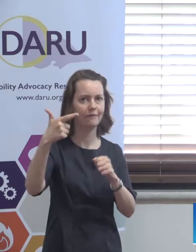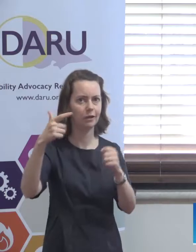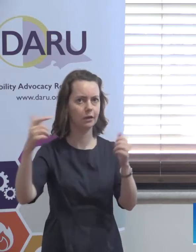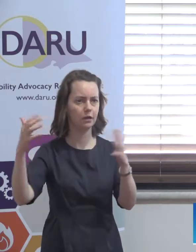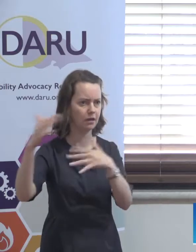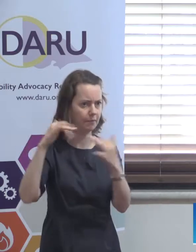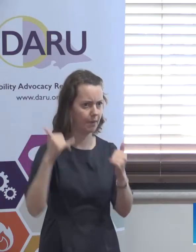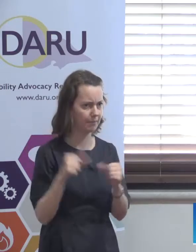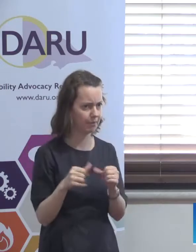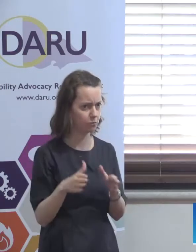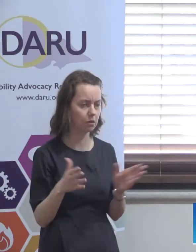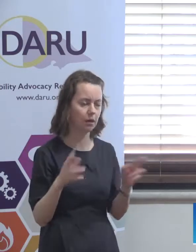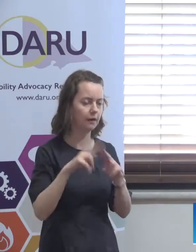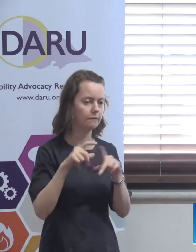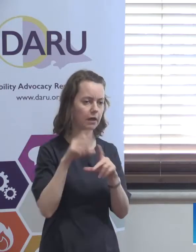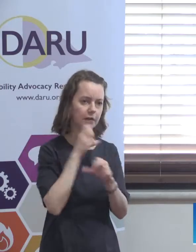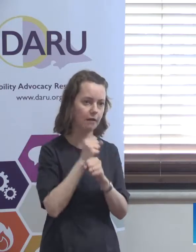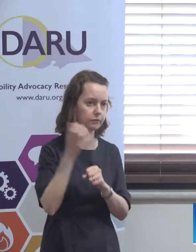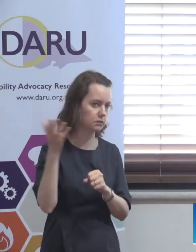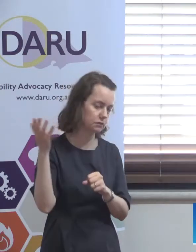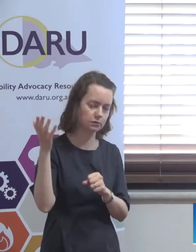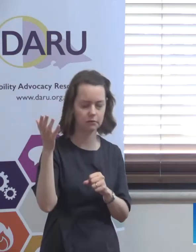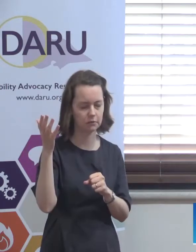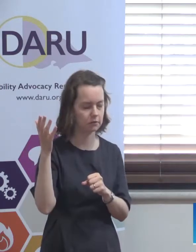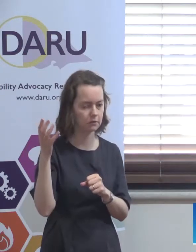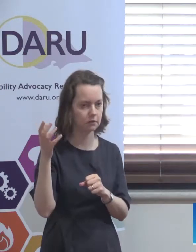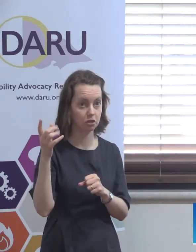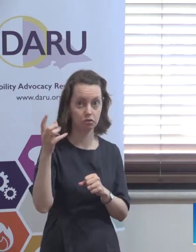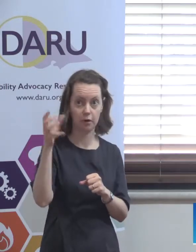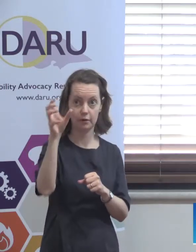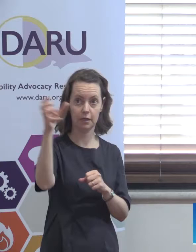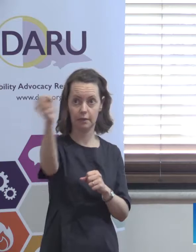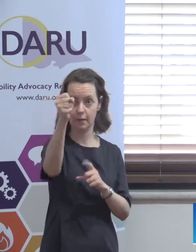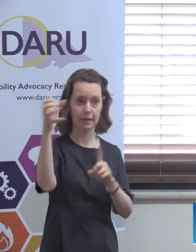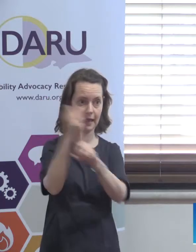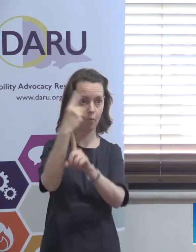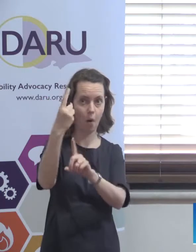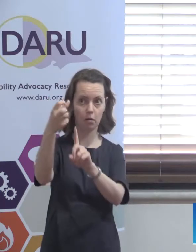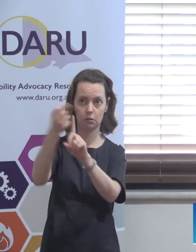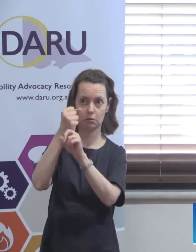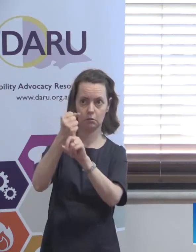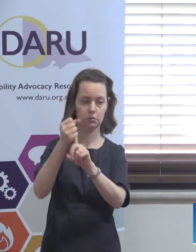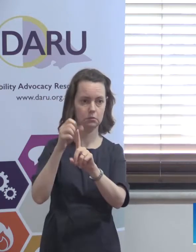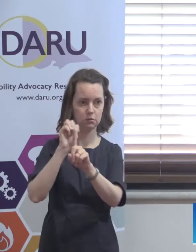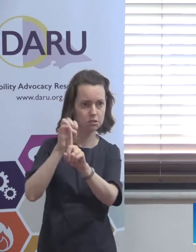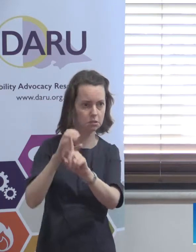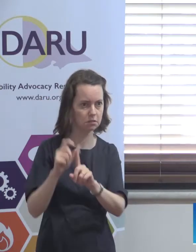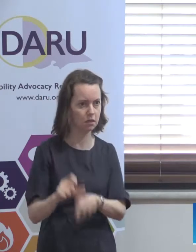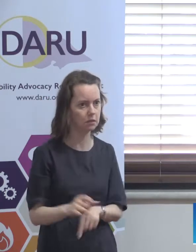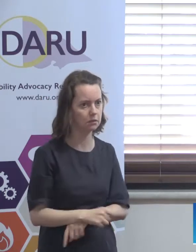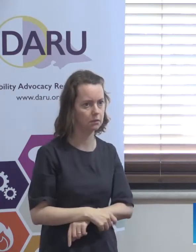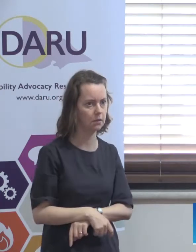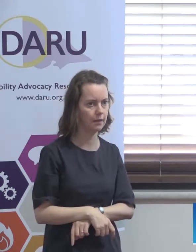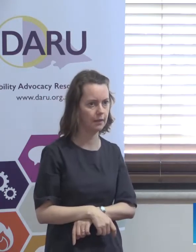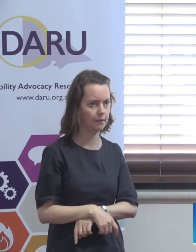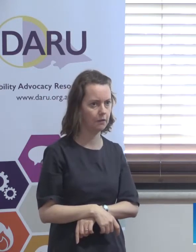I don't know it's the federal government could be hard to shame apparently yes so many other